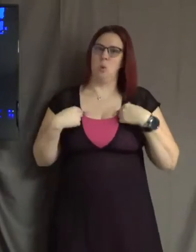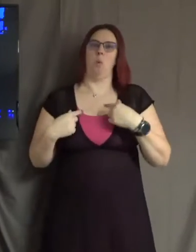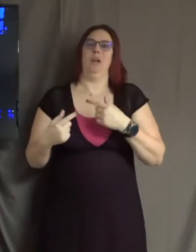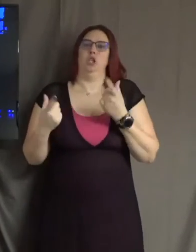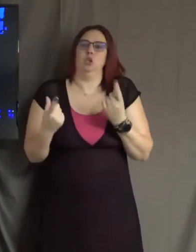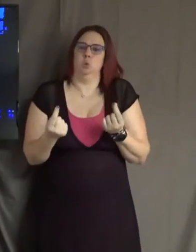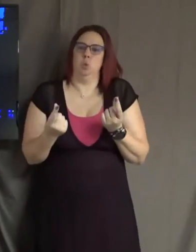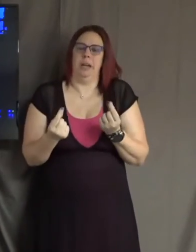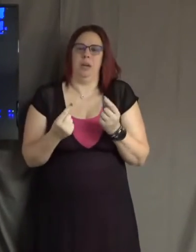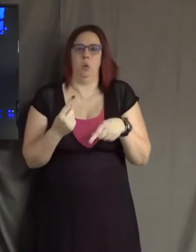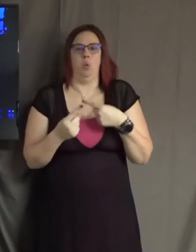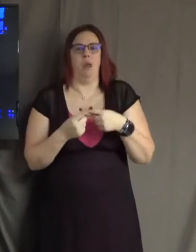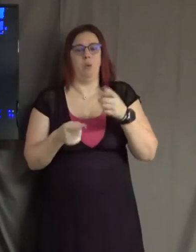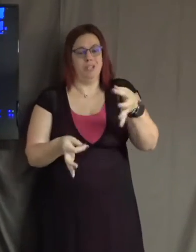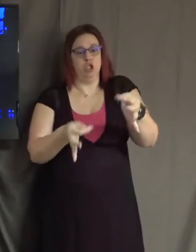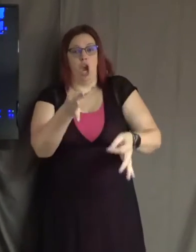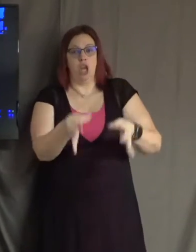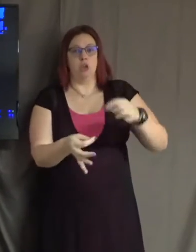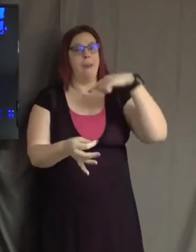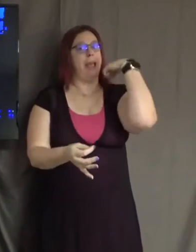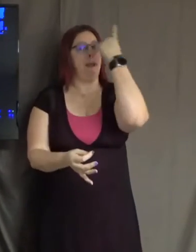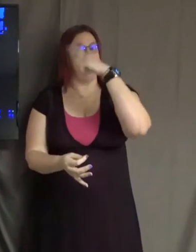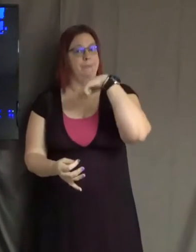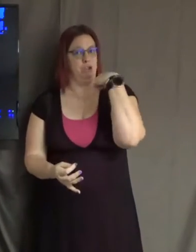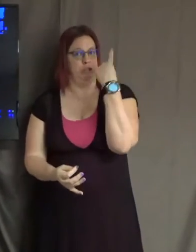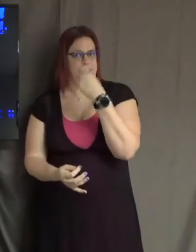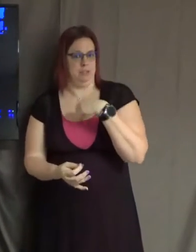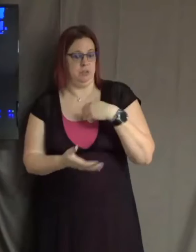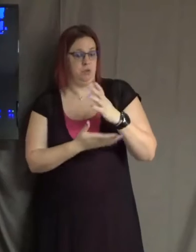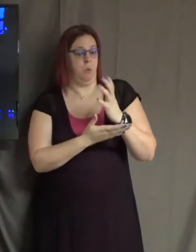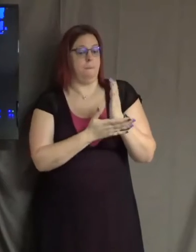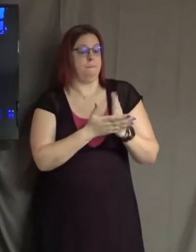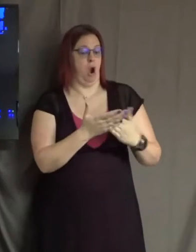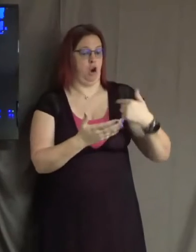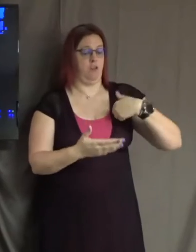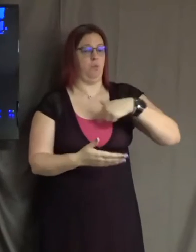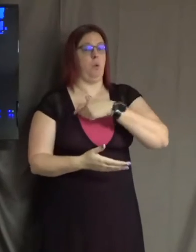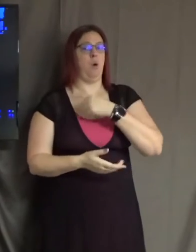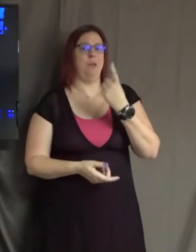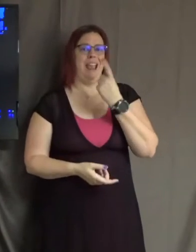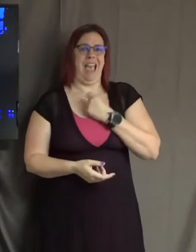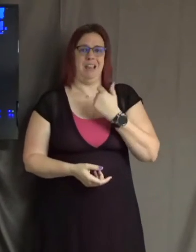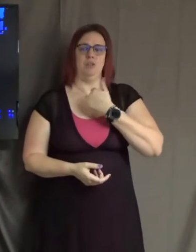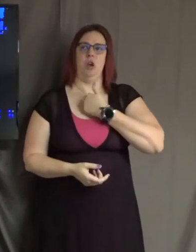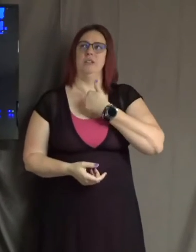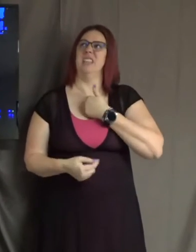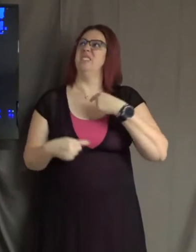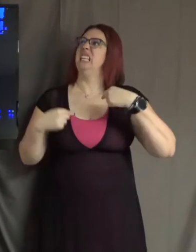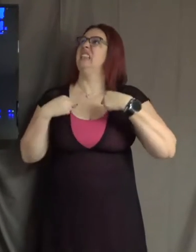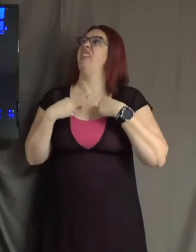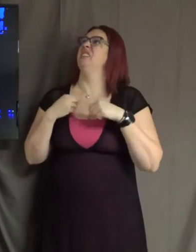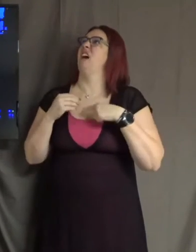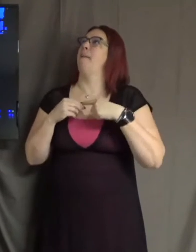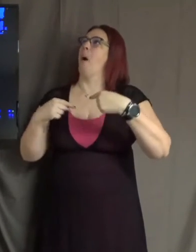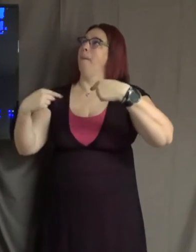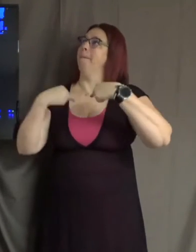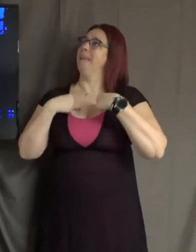appearances. That part of what we have to ask ourselves is, does this have to do with me and my perceptions about things?